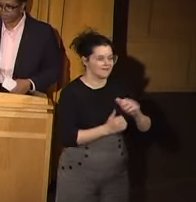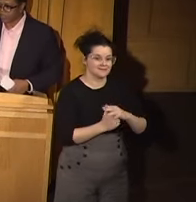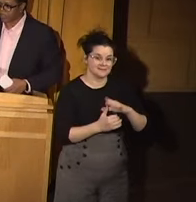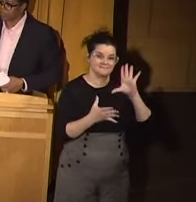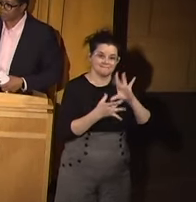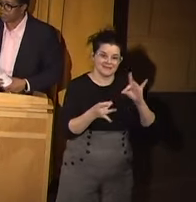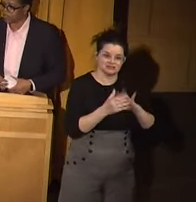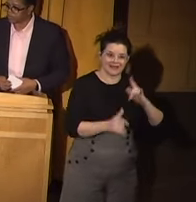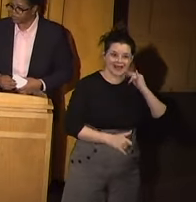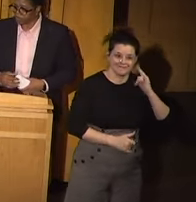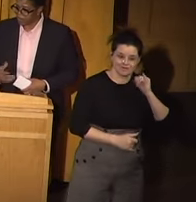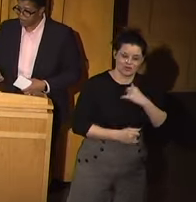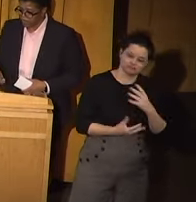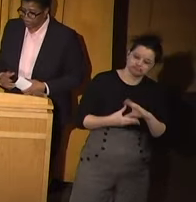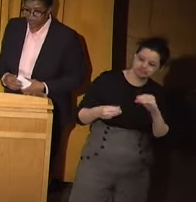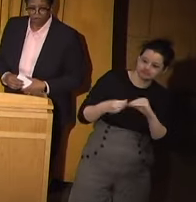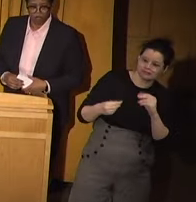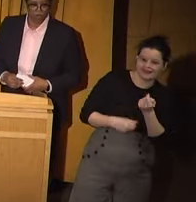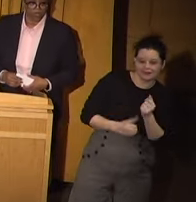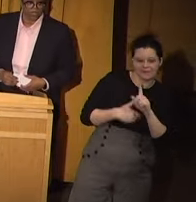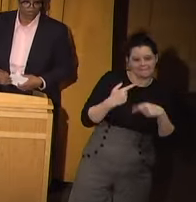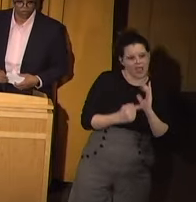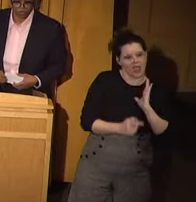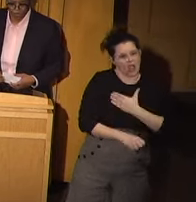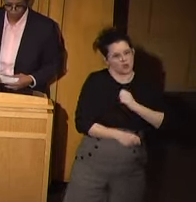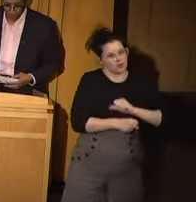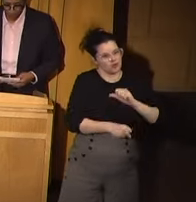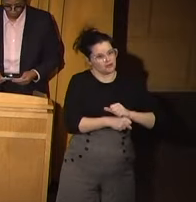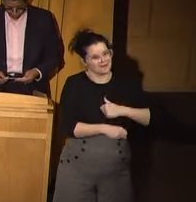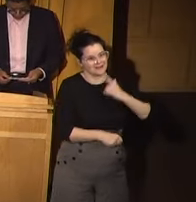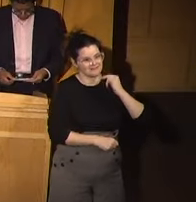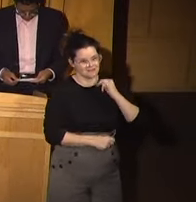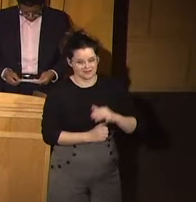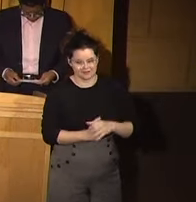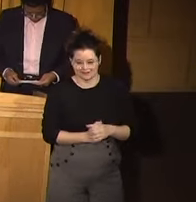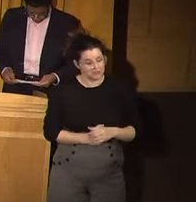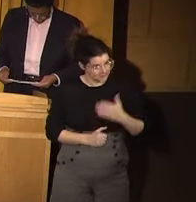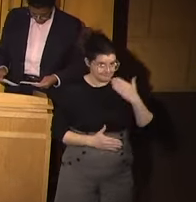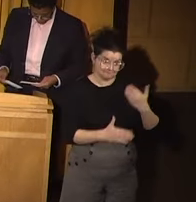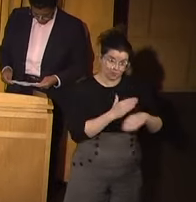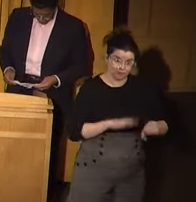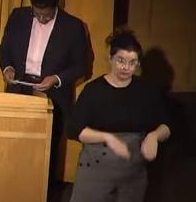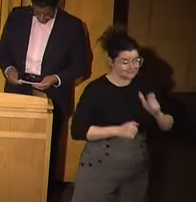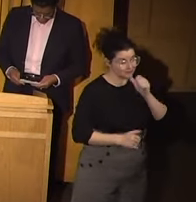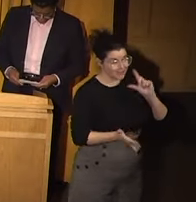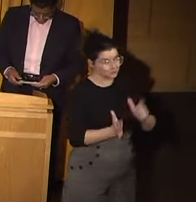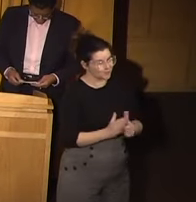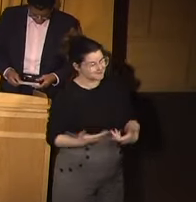California so I'd like her to talk to you a little bit about our work in California. Born and raised if you couldn't tell.